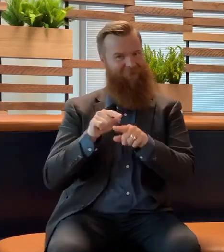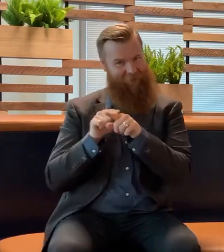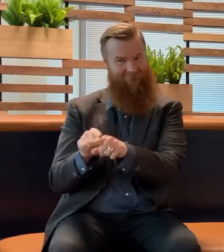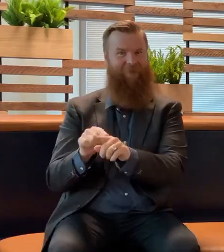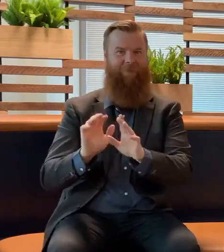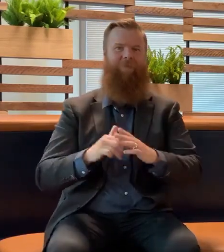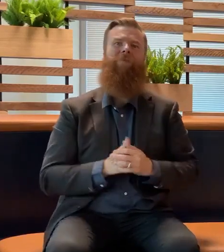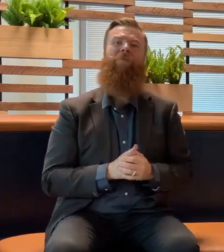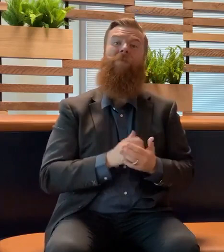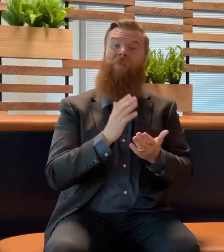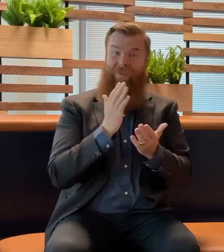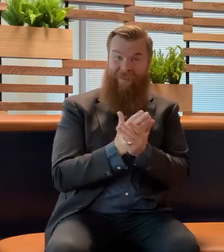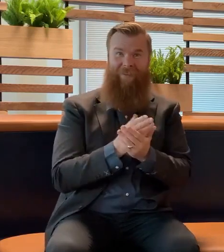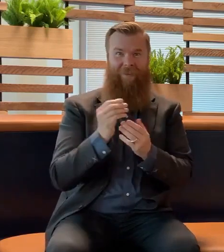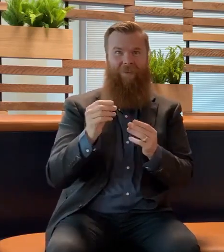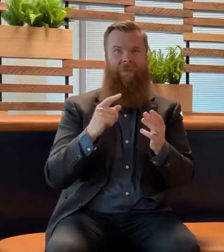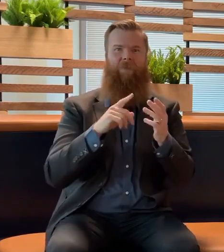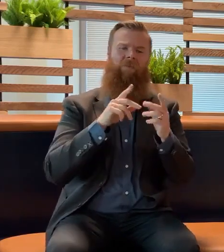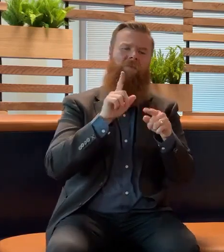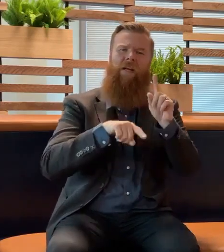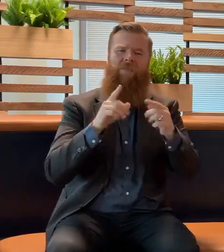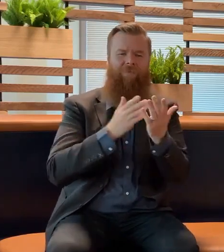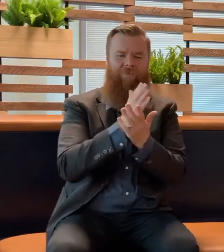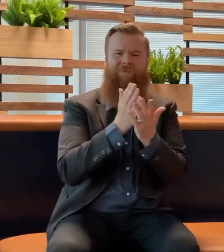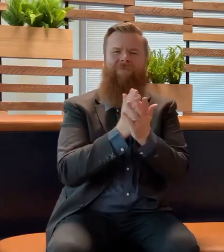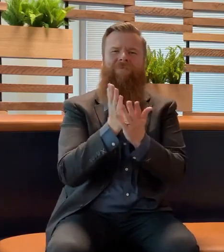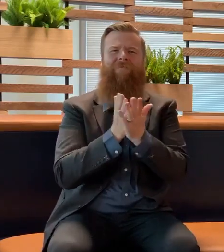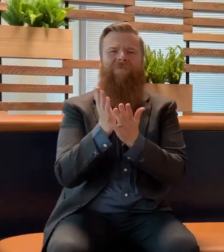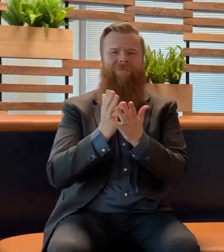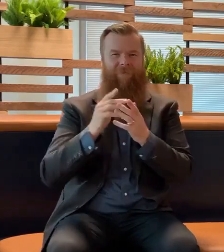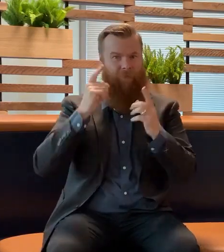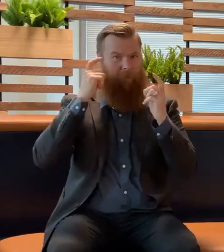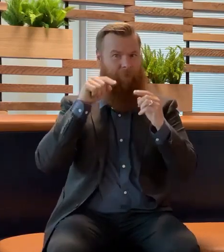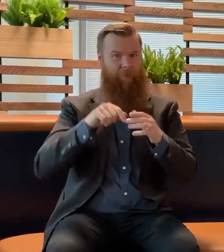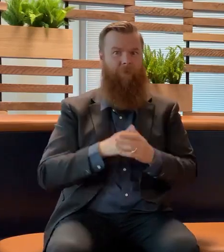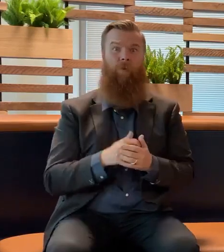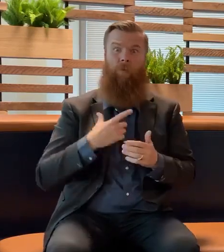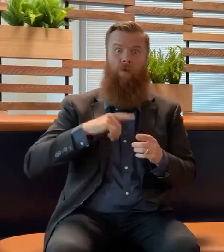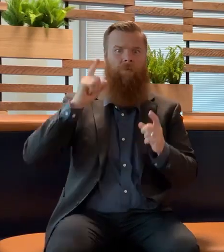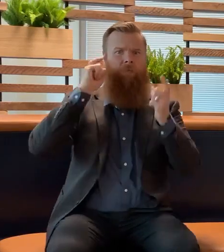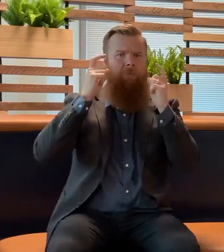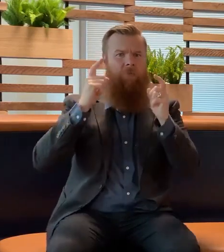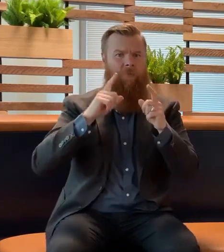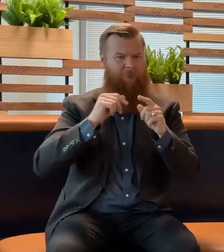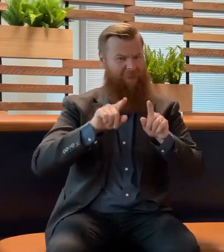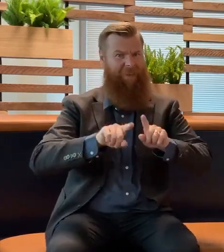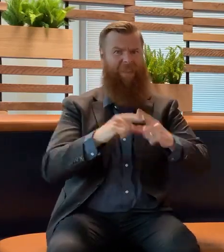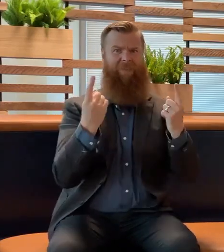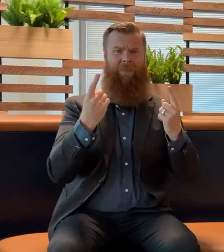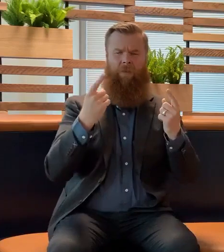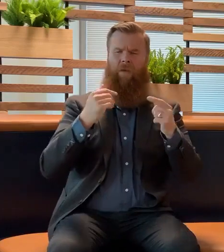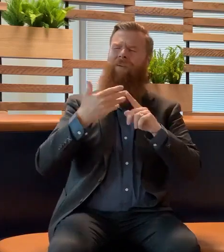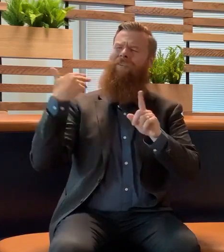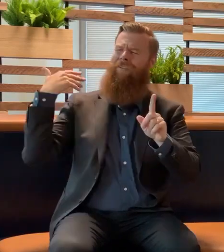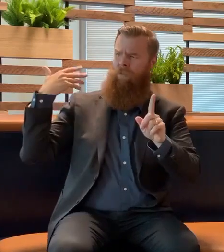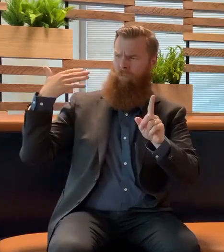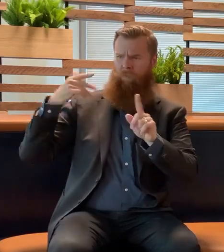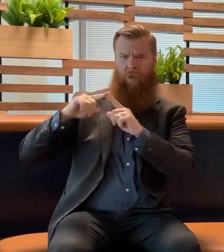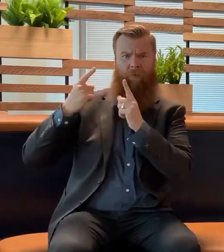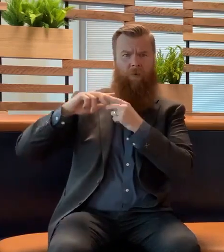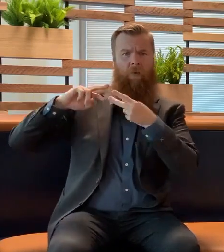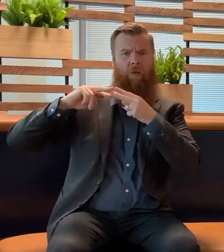We're concerned about it because it is a very different looking virus from its genetic makeup.